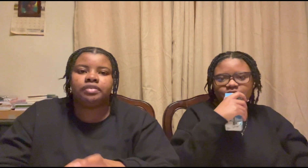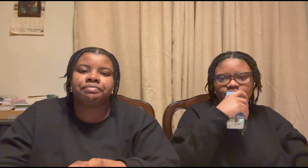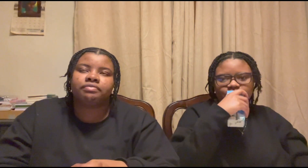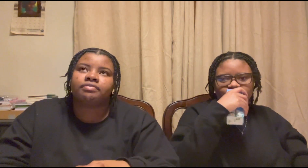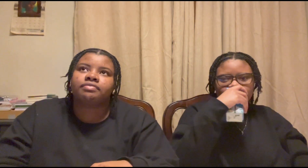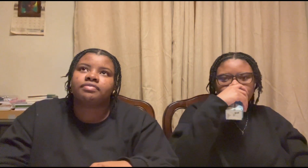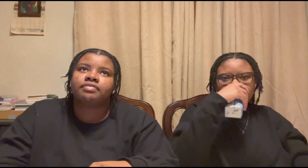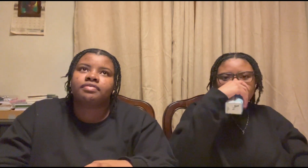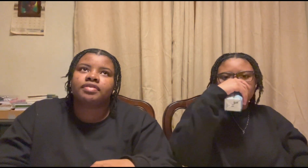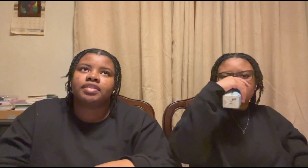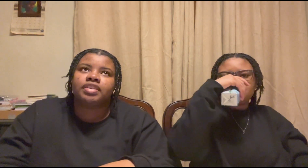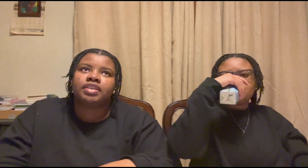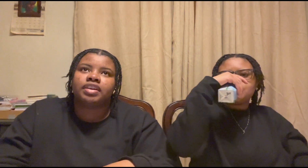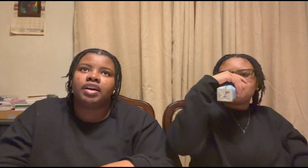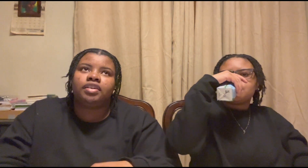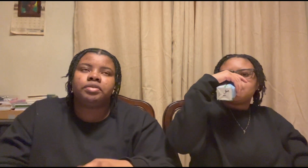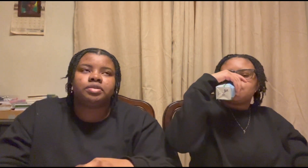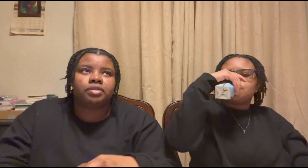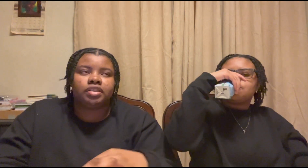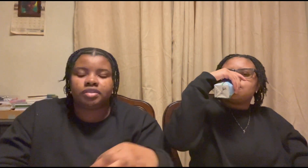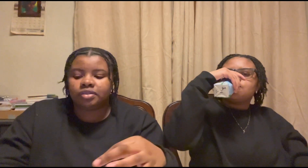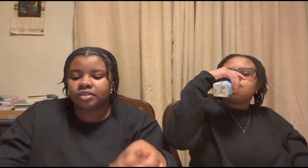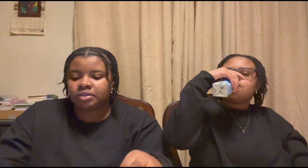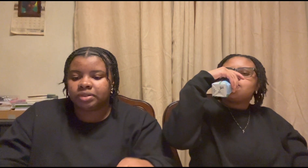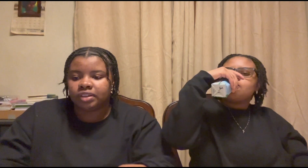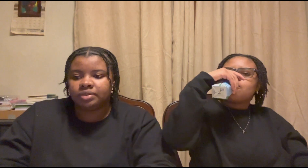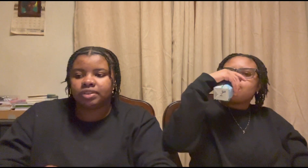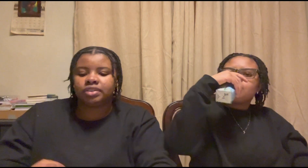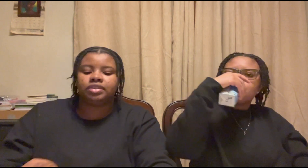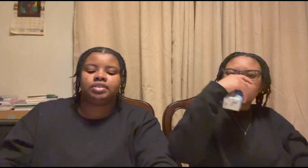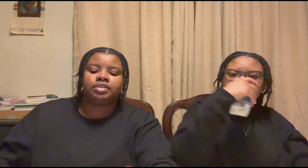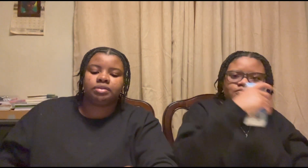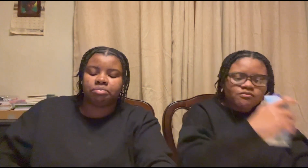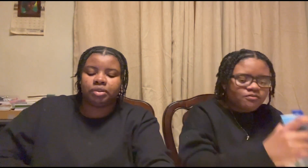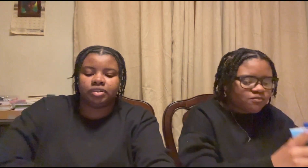i always wanted to go to the bahamas but